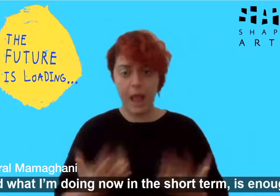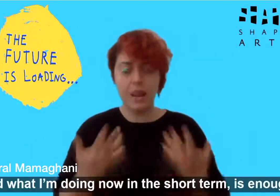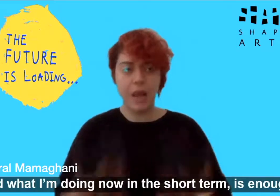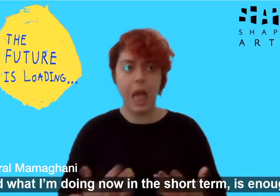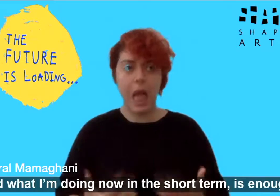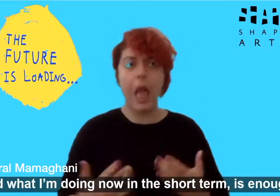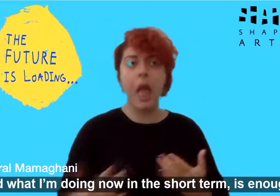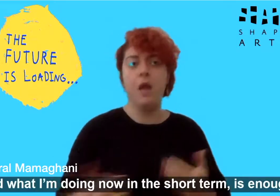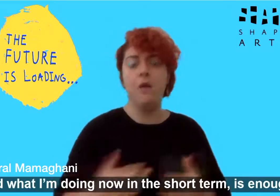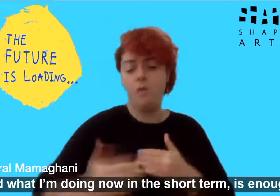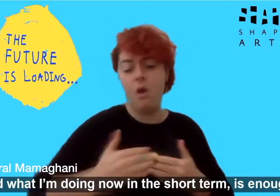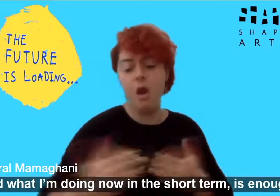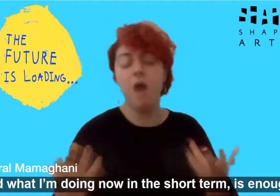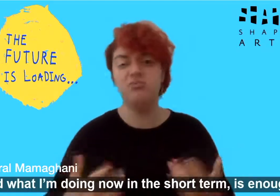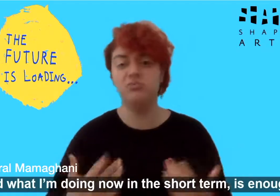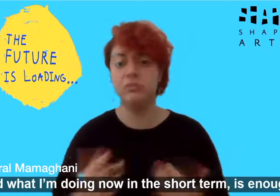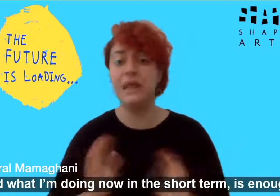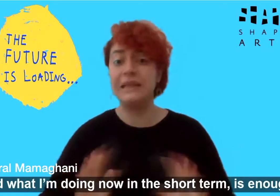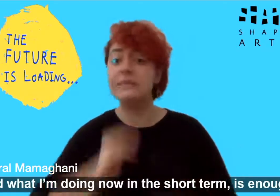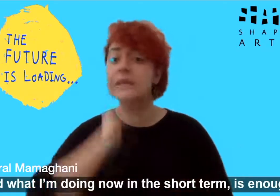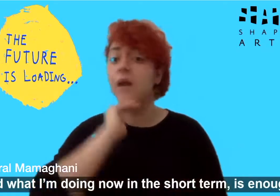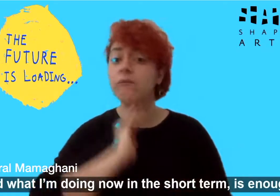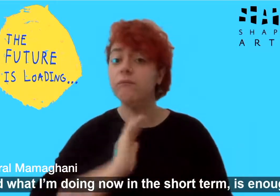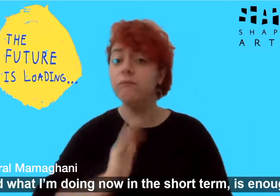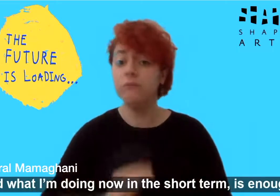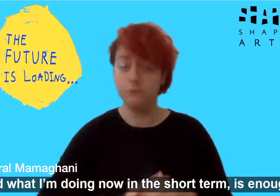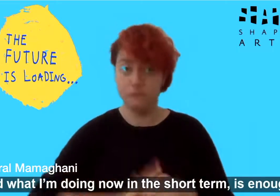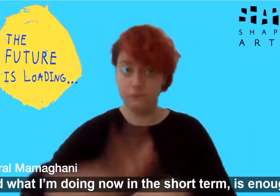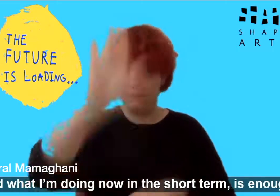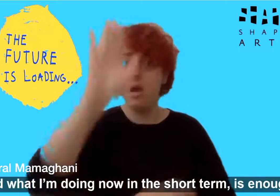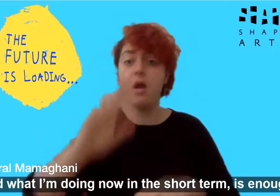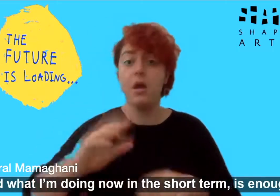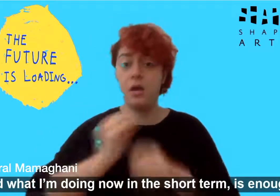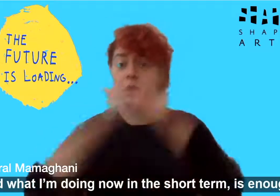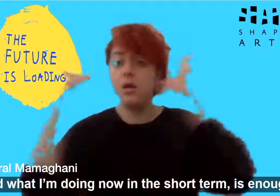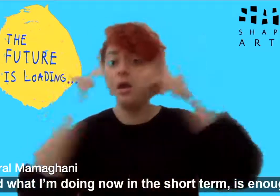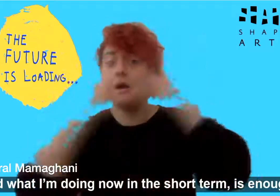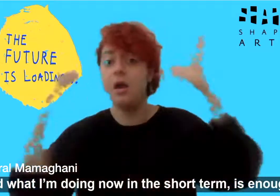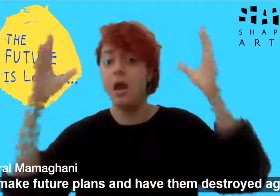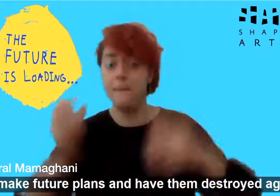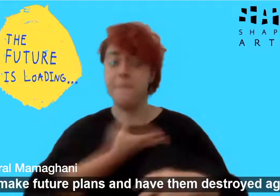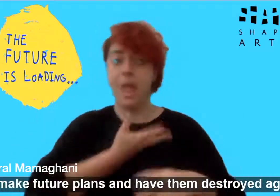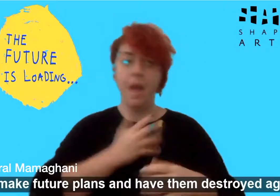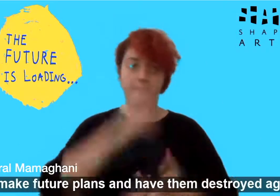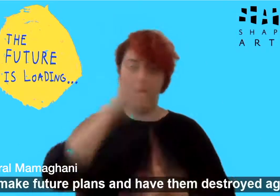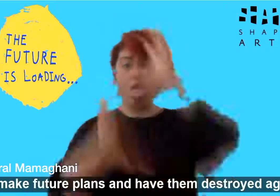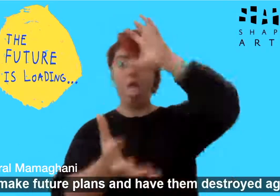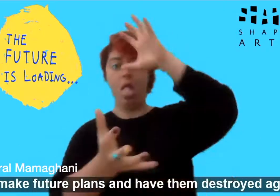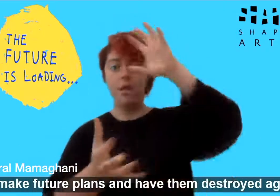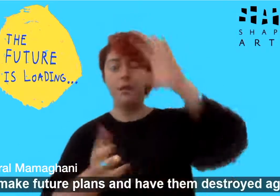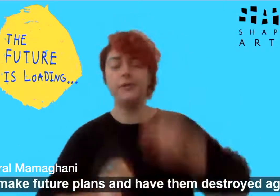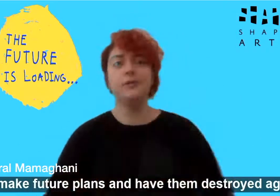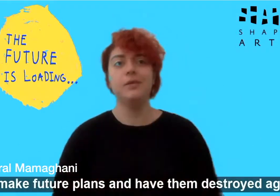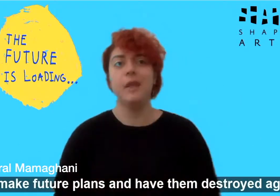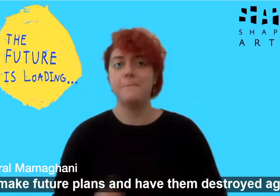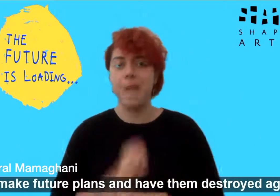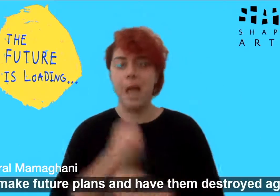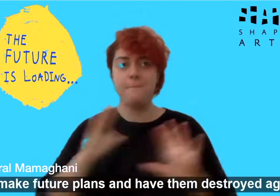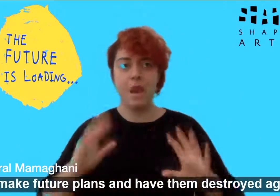of your destiny. And what of doing that in the short term is enough. To make future plans and